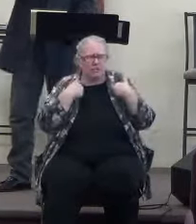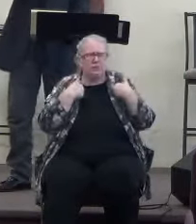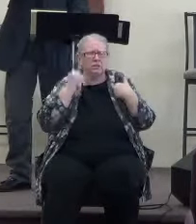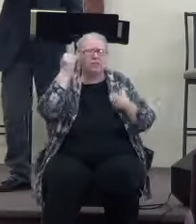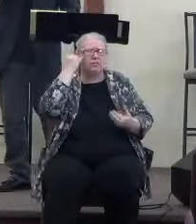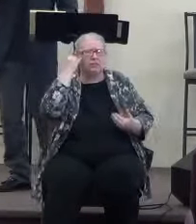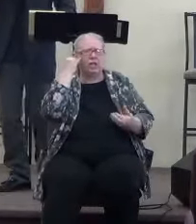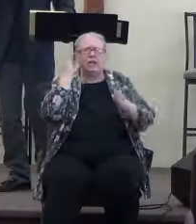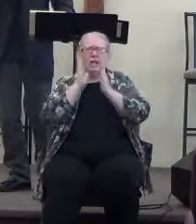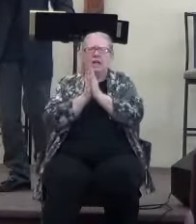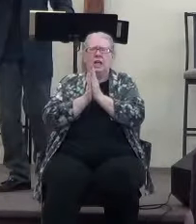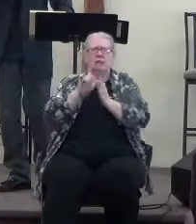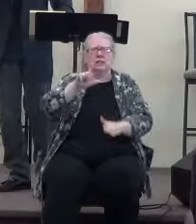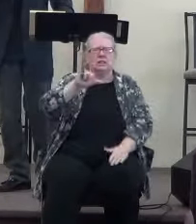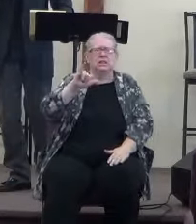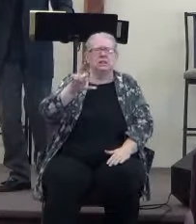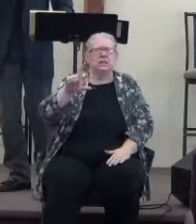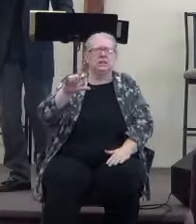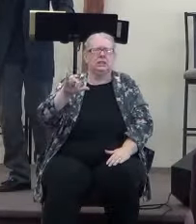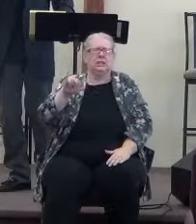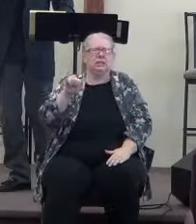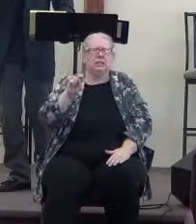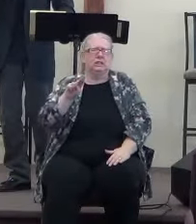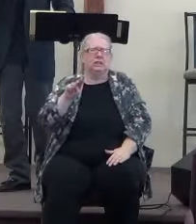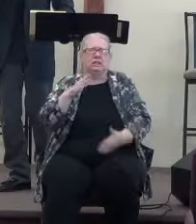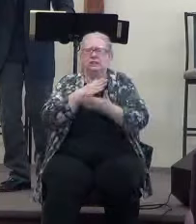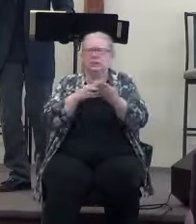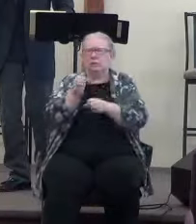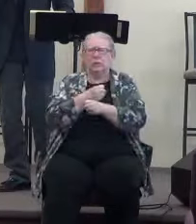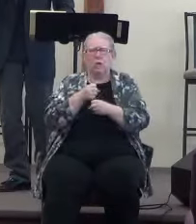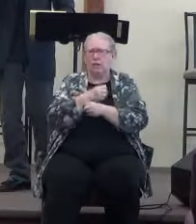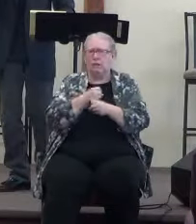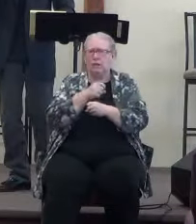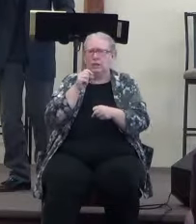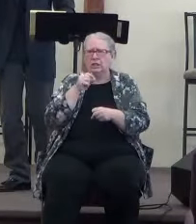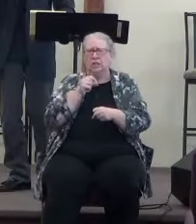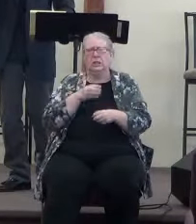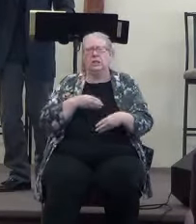If I ask Miss Lillian to give Joey a cup of coffee, she can't do it. She don't have coffee in her hand.